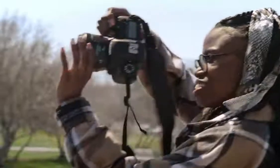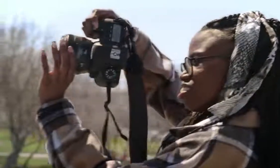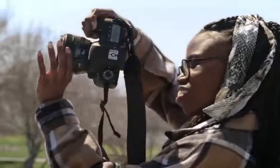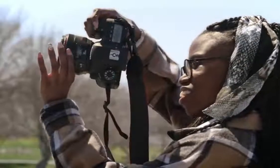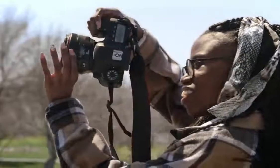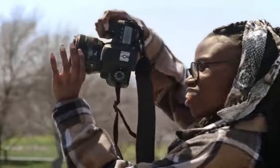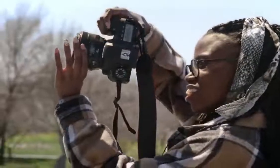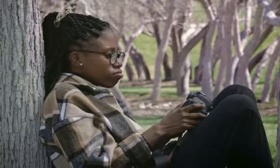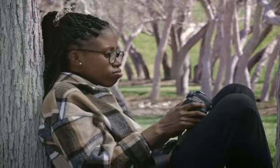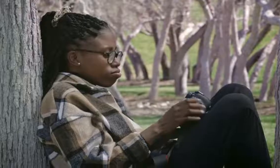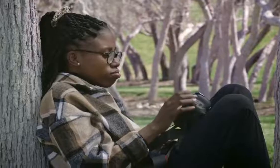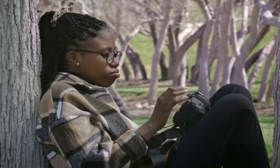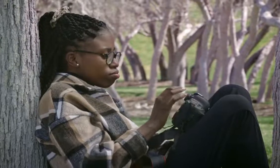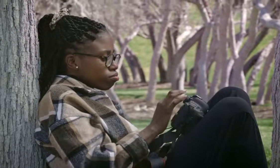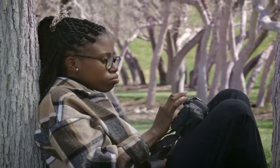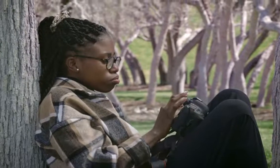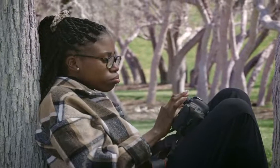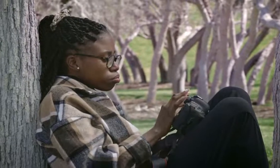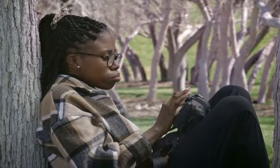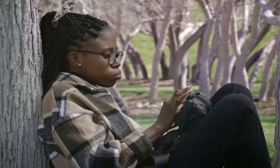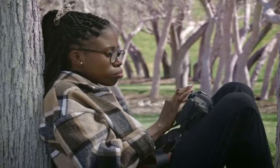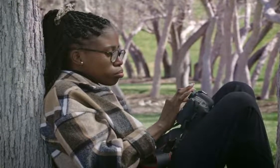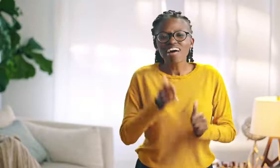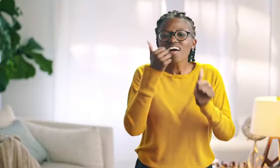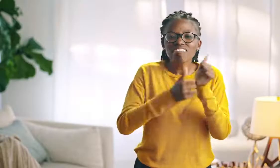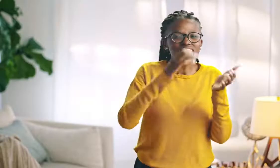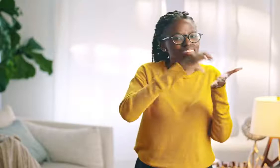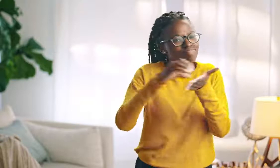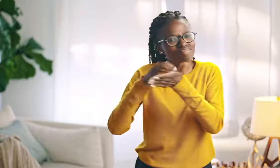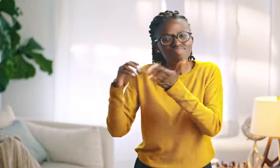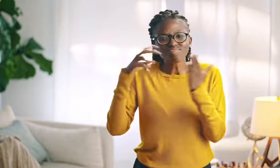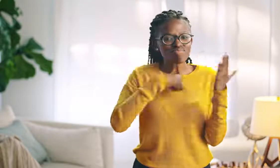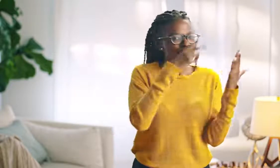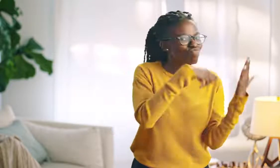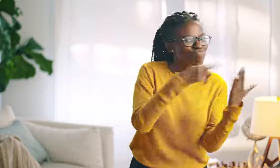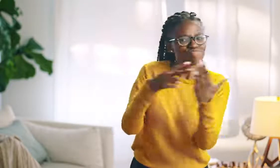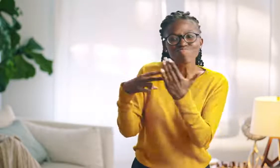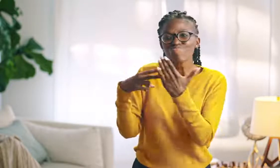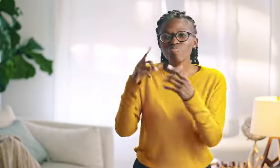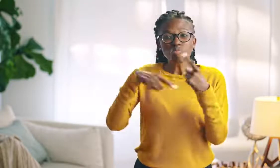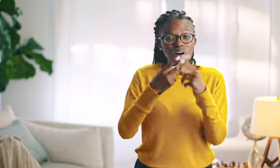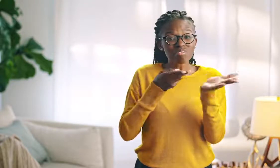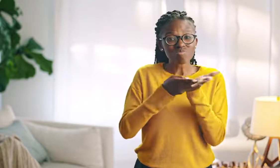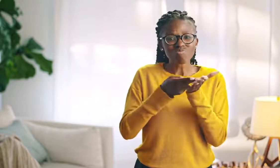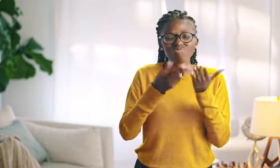about Him, and to become more like Him. Every scripture I read reinforces that truth.